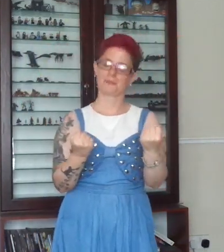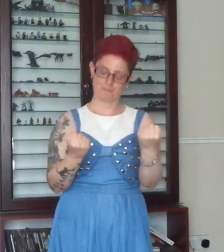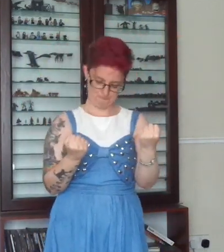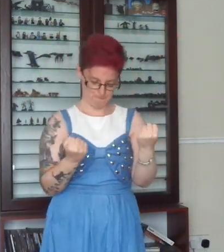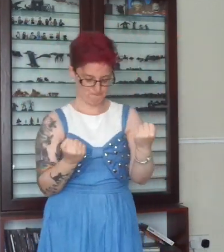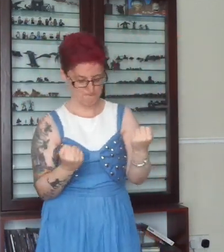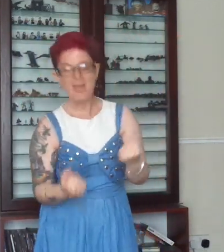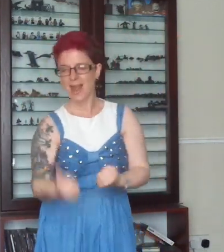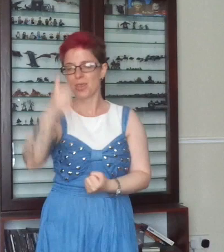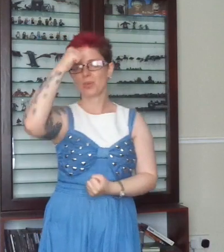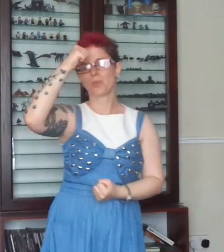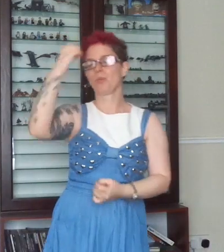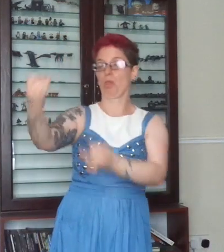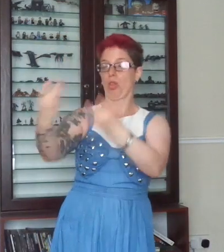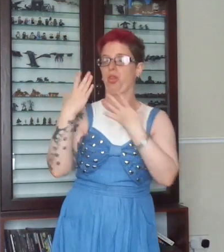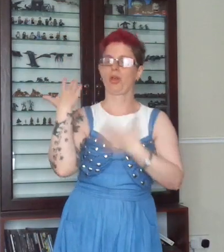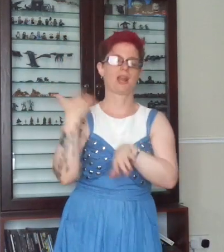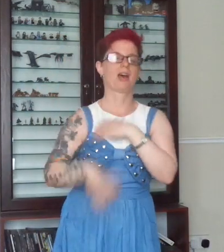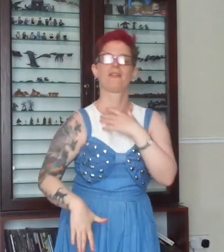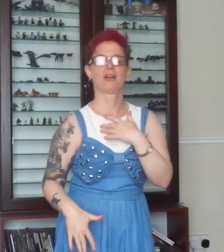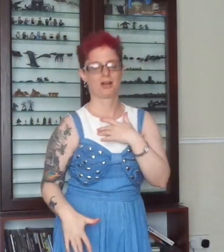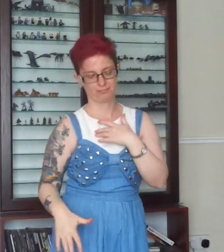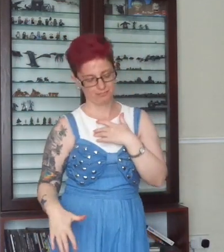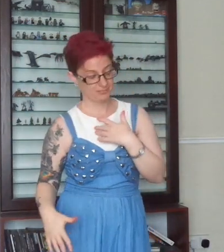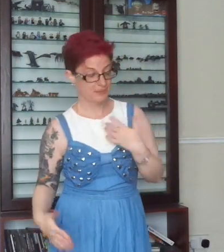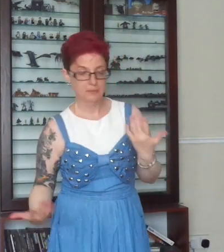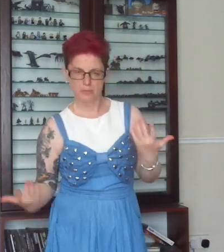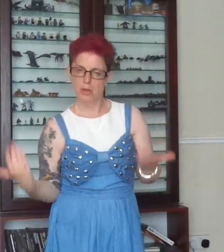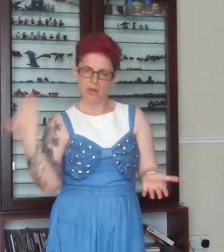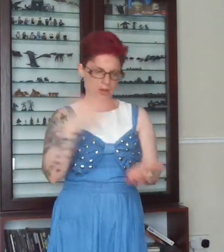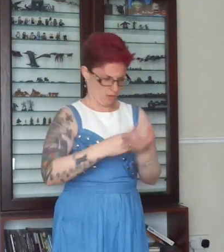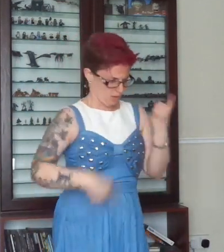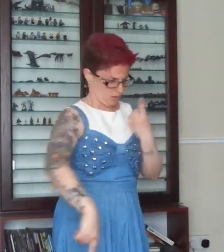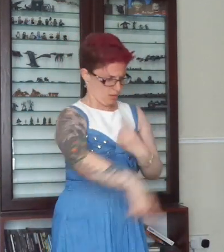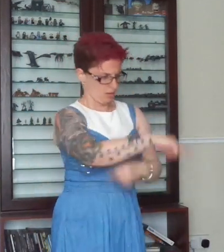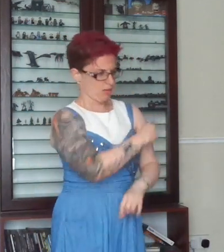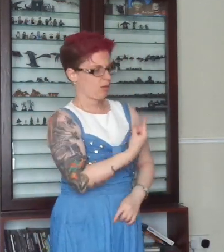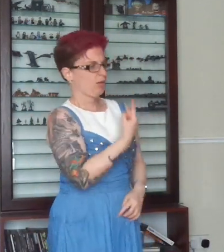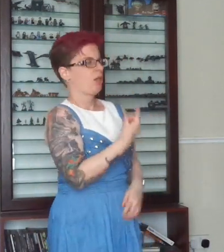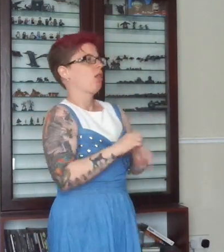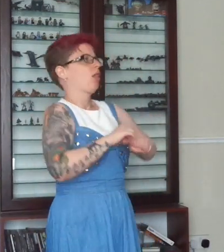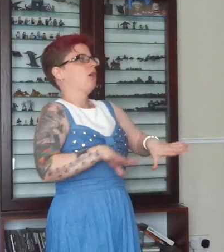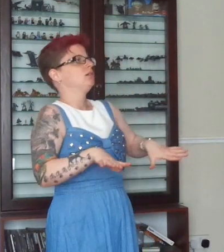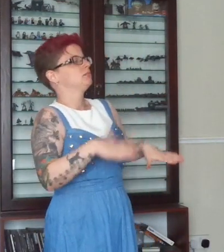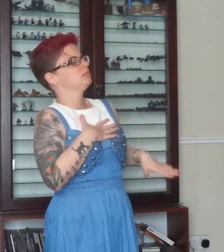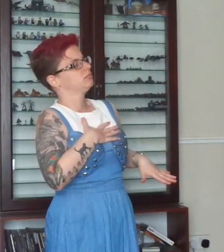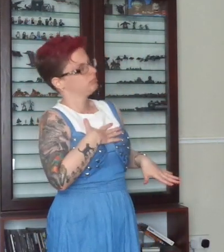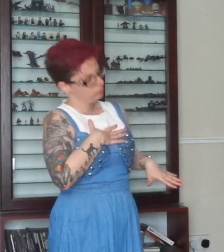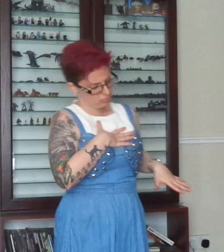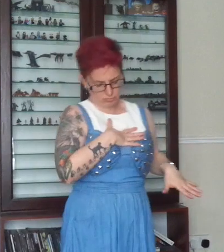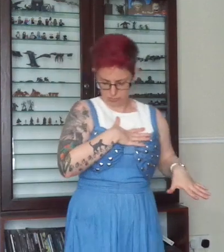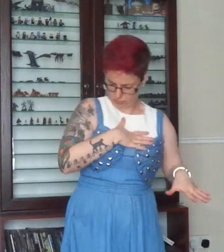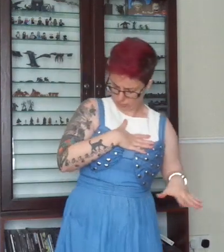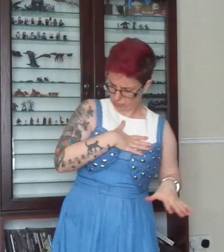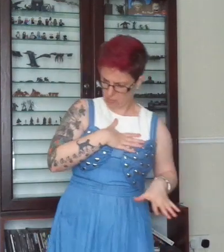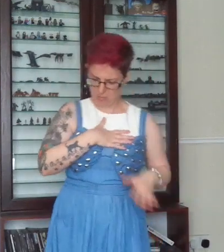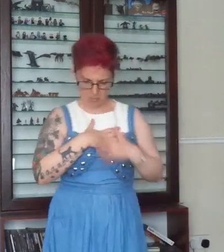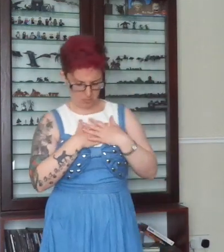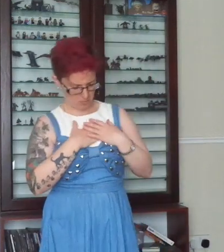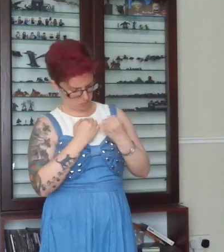I know you'd never leave me behind, but I'm lost this time With the love you deserve, this